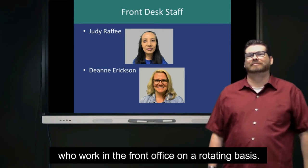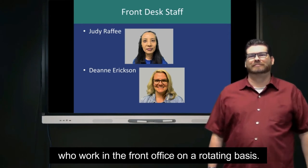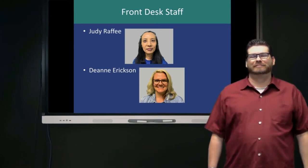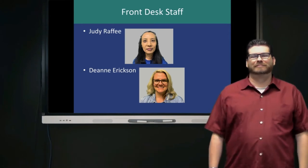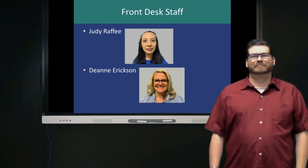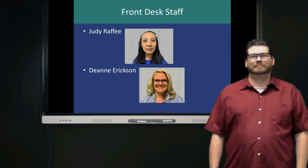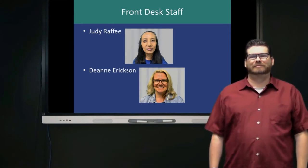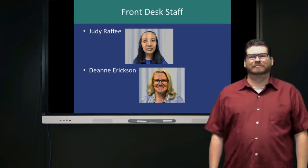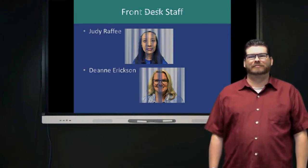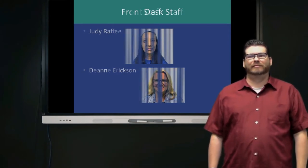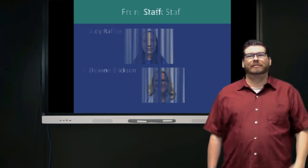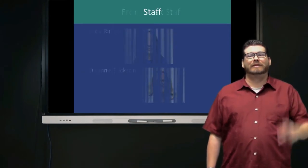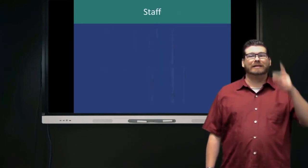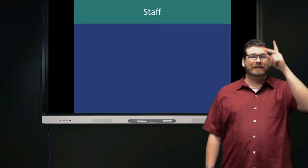taking turns.